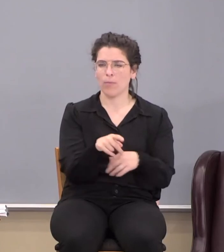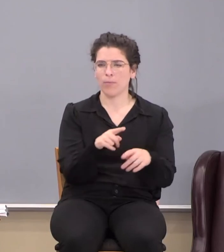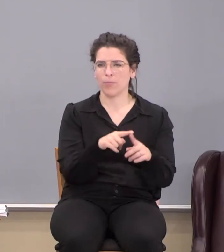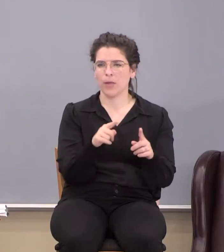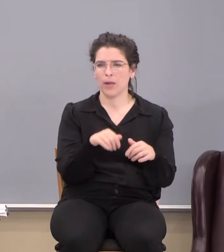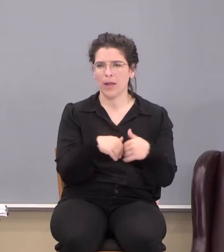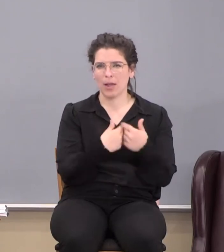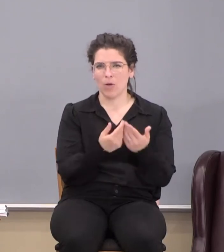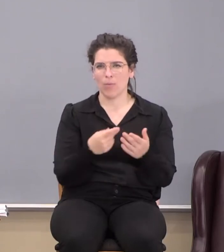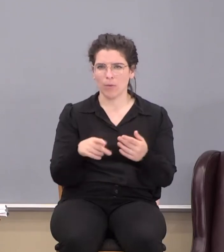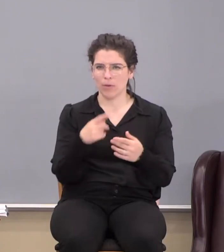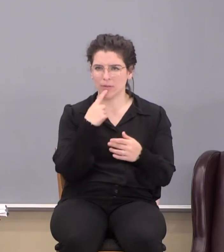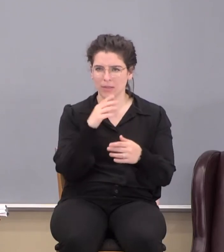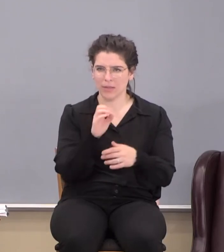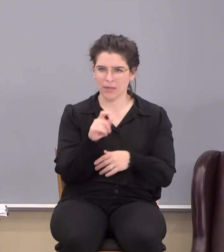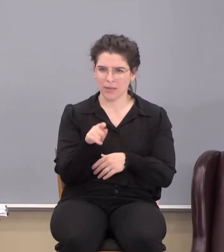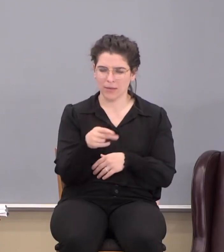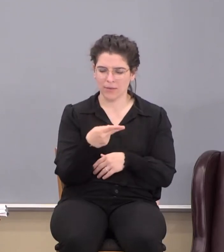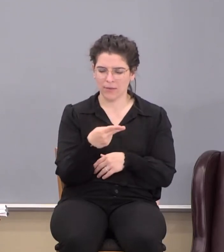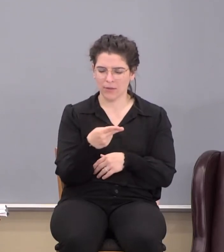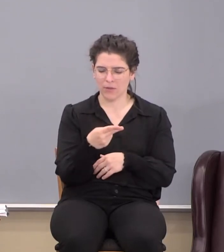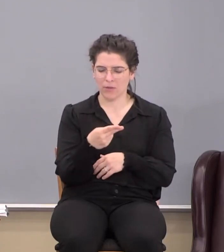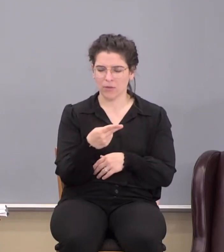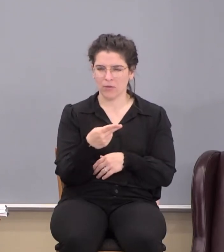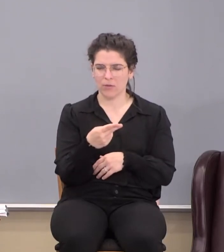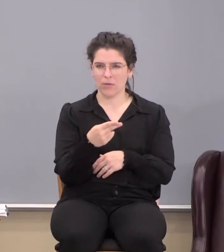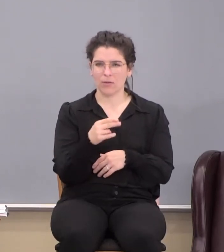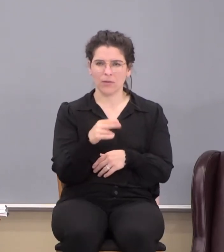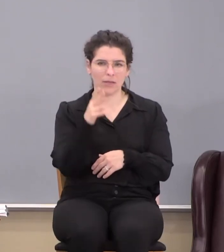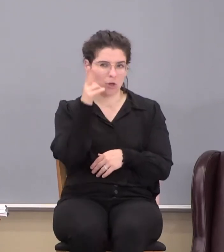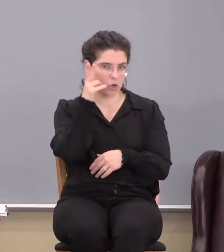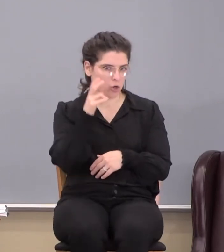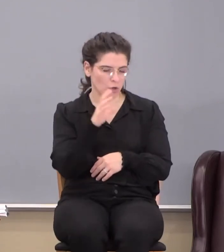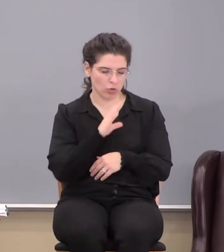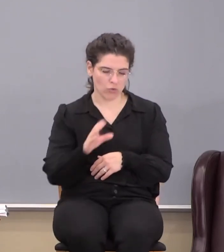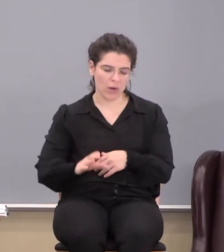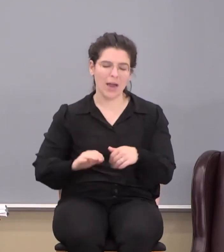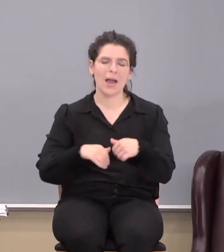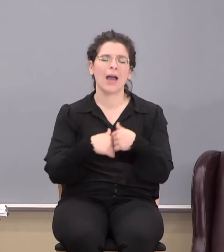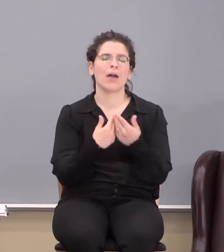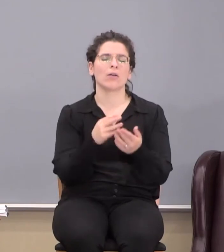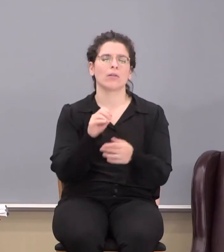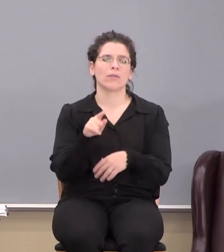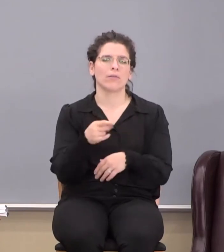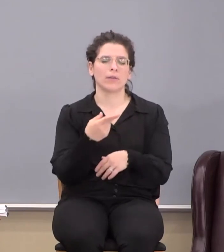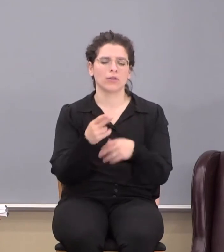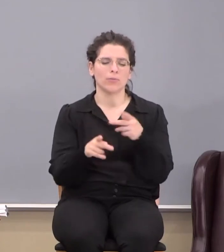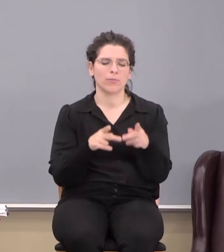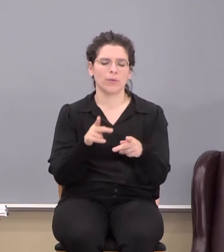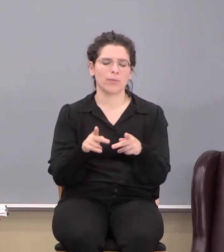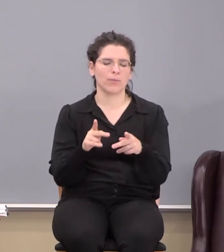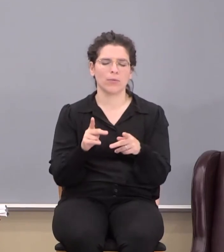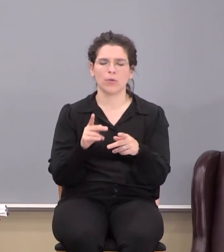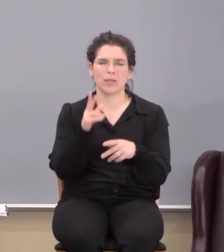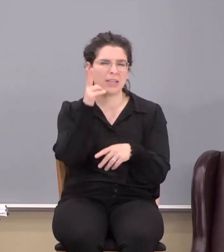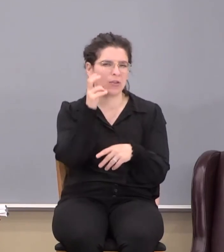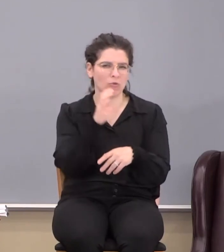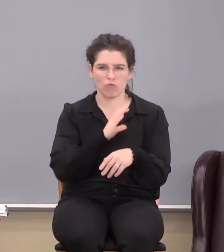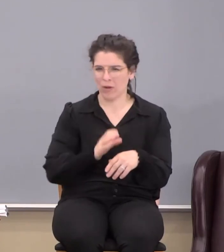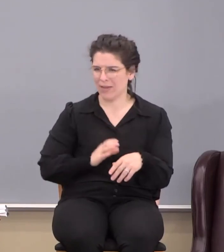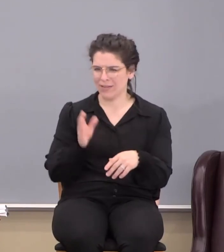but how Paul said it to the Ephesians that they heard Christ. How did the Ephesians hear Christ? Christ never went to Ephesus.